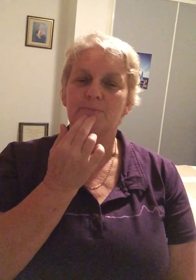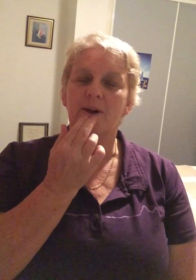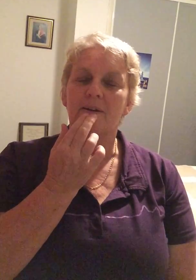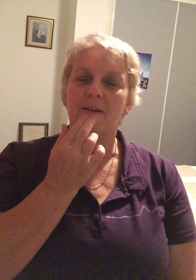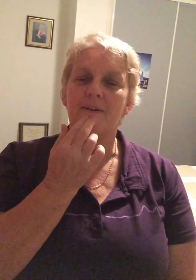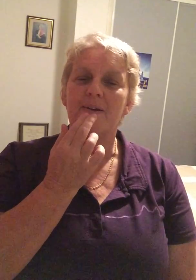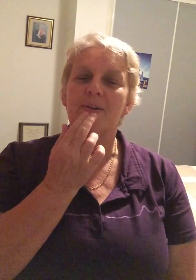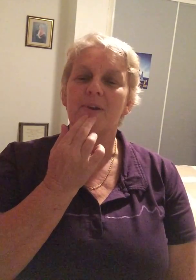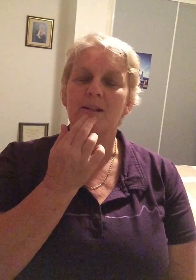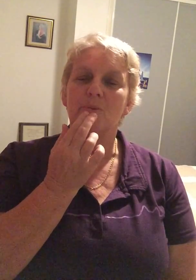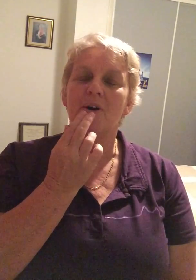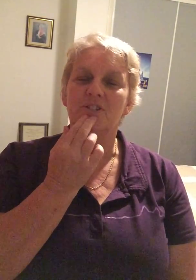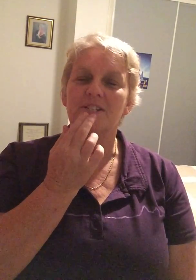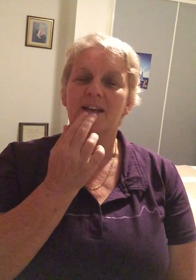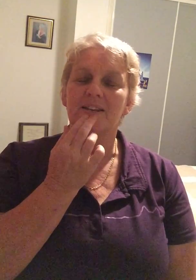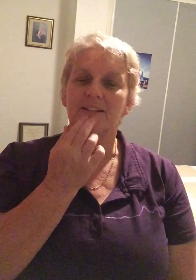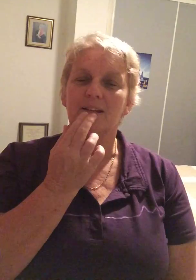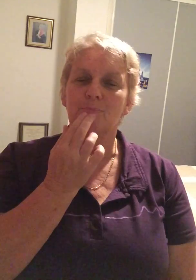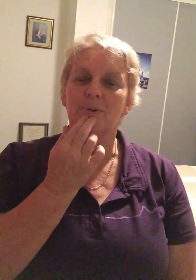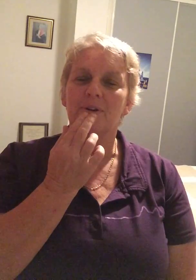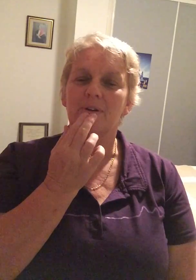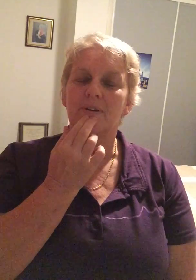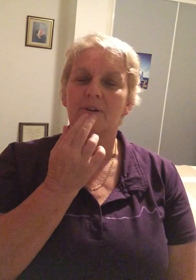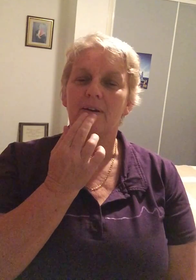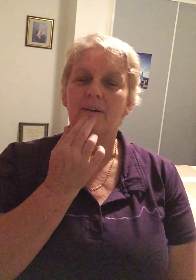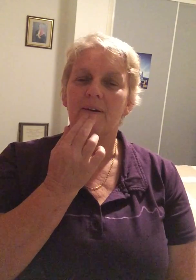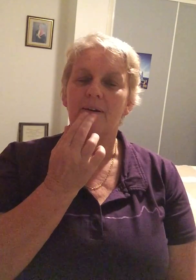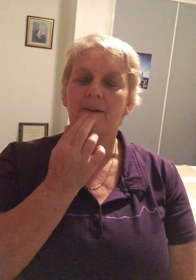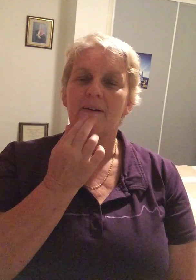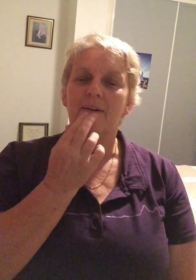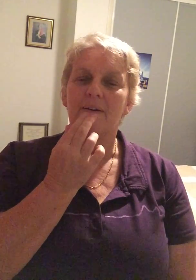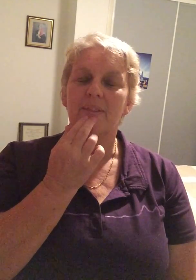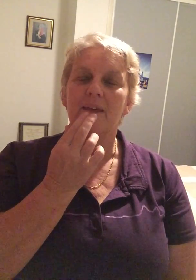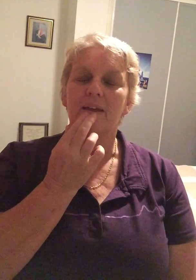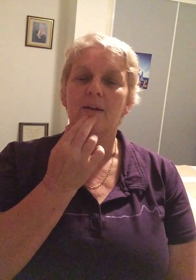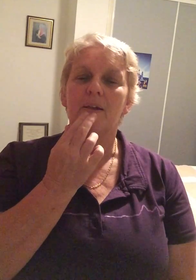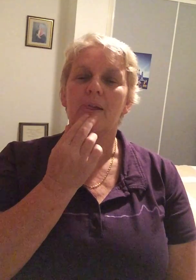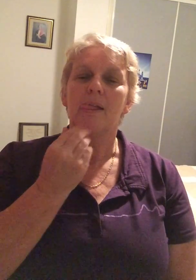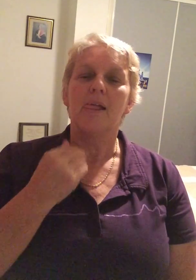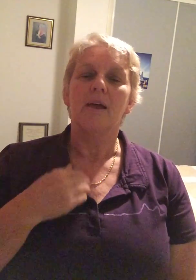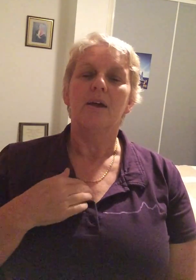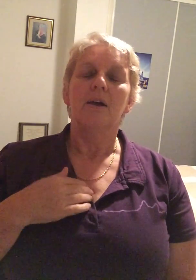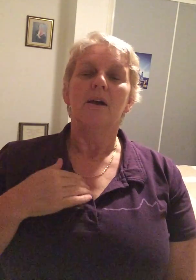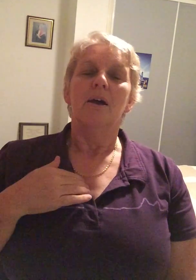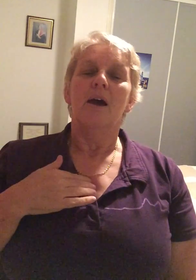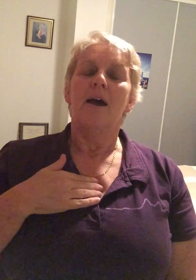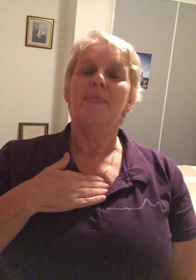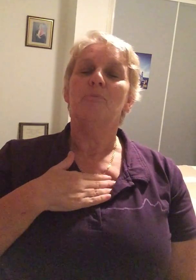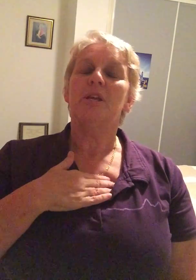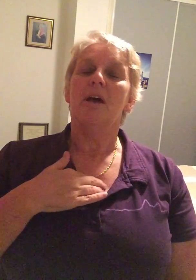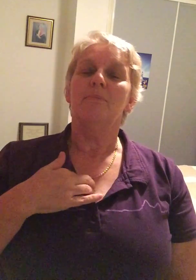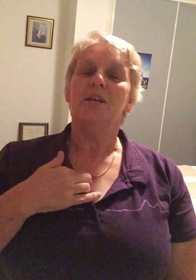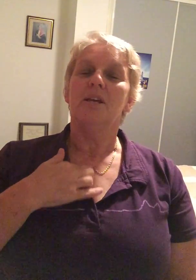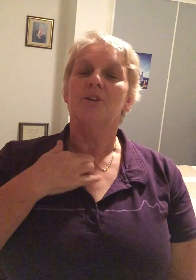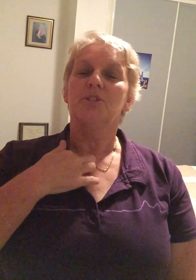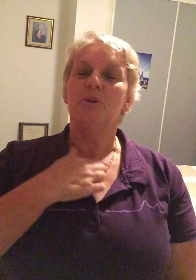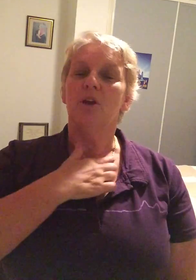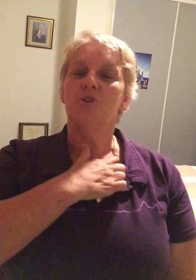spot and it's really more just under the lip there and then we come here so we go